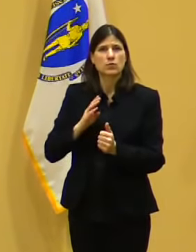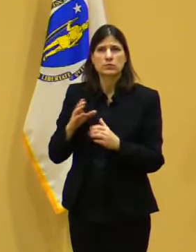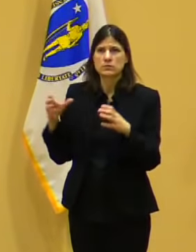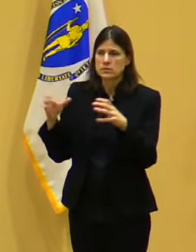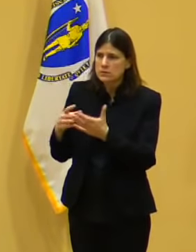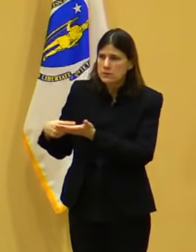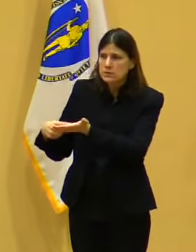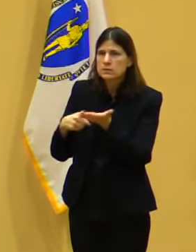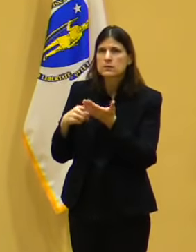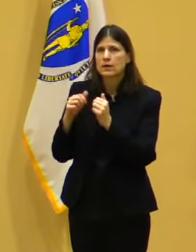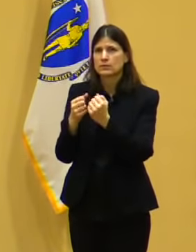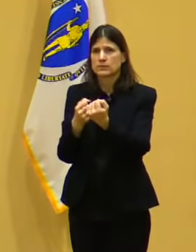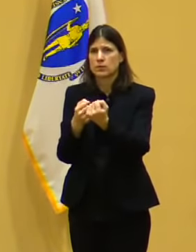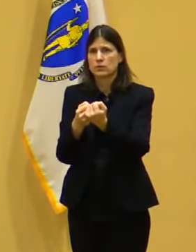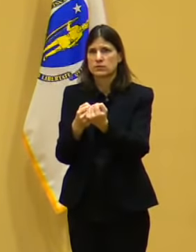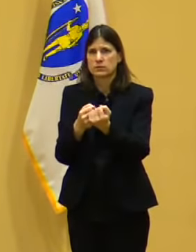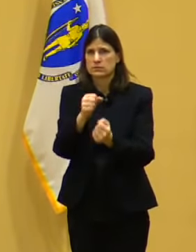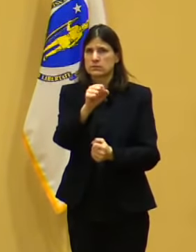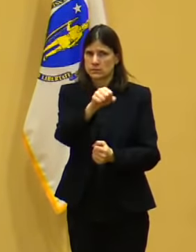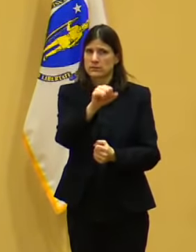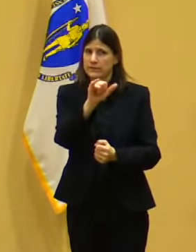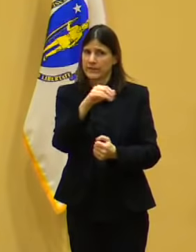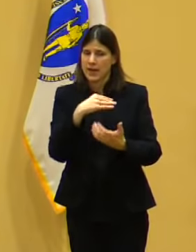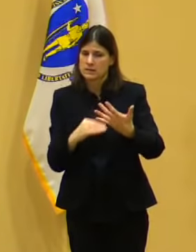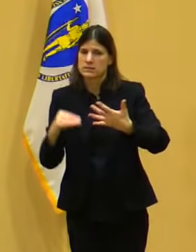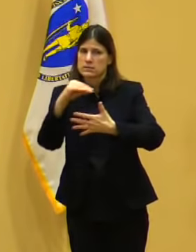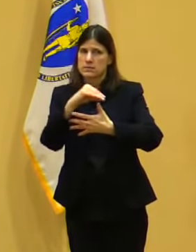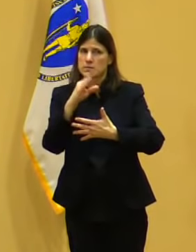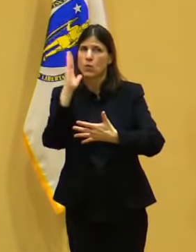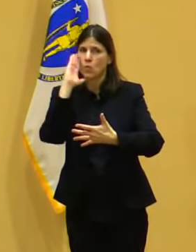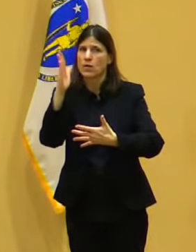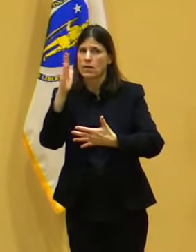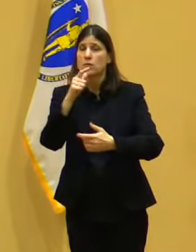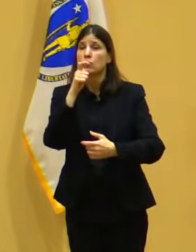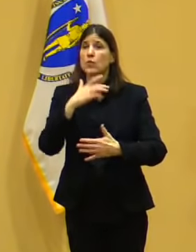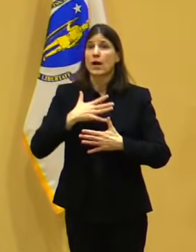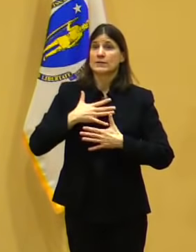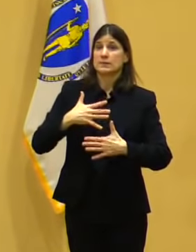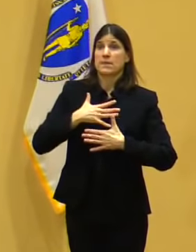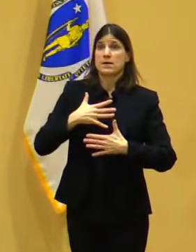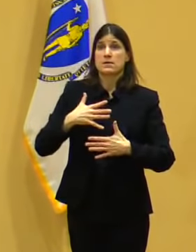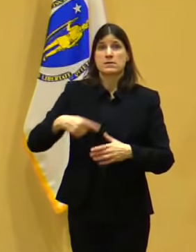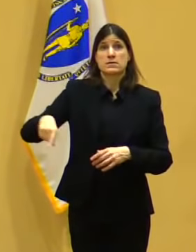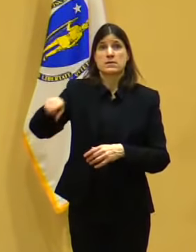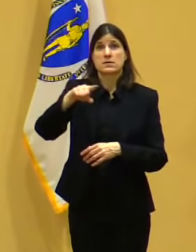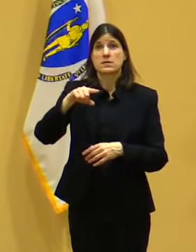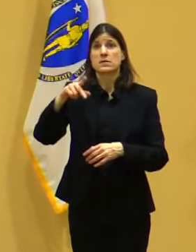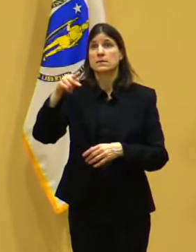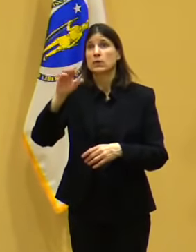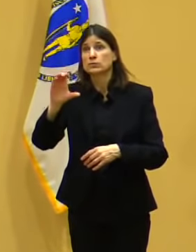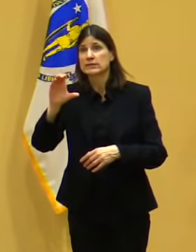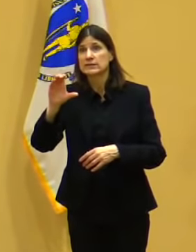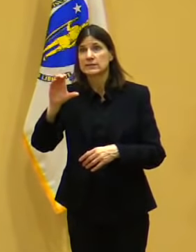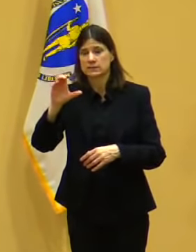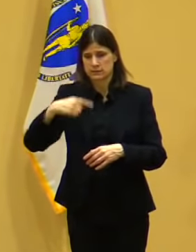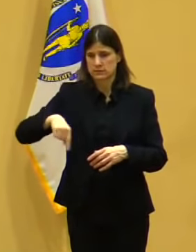-of-mind issue for all the reasons you just raised. It's not consistent with the CDC guidance, but it's something we're definitely talking